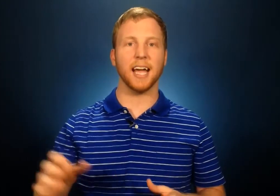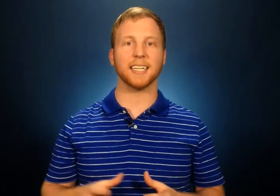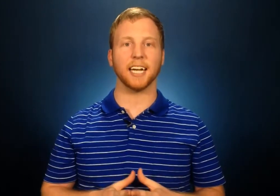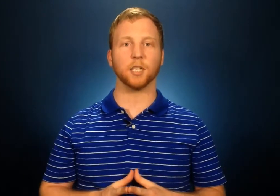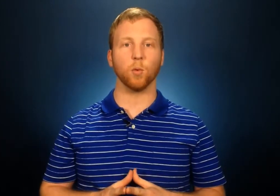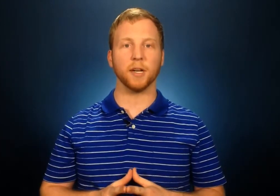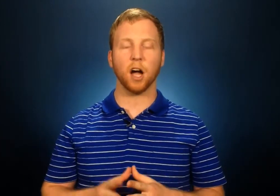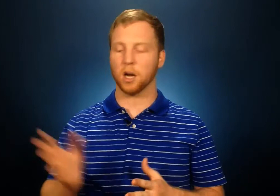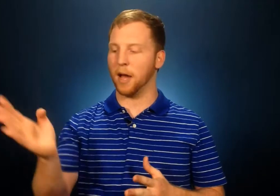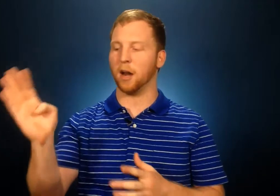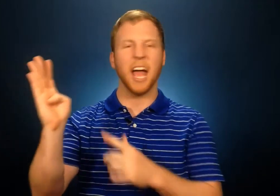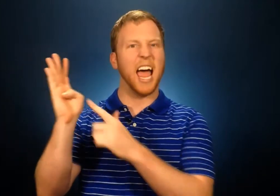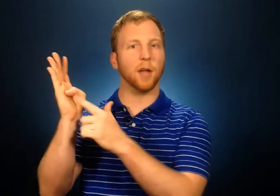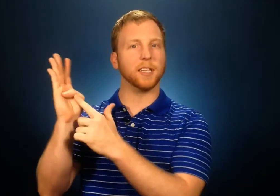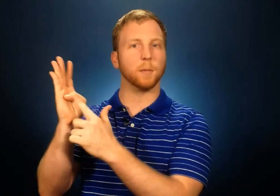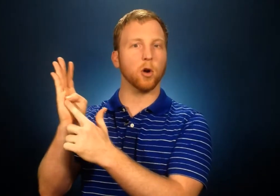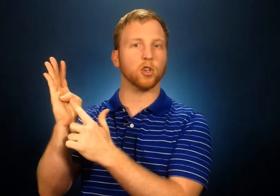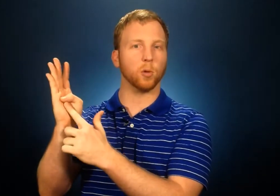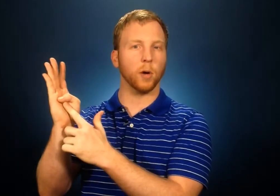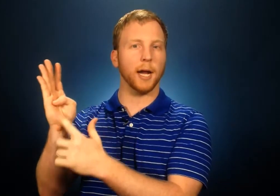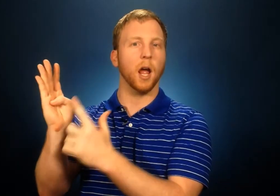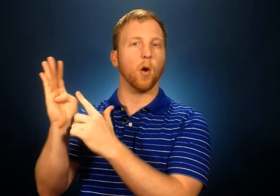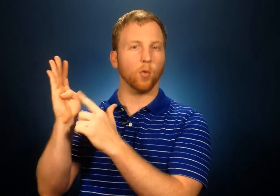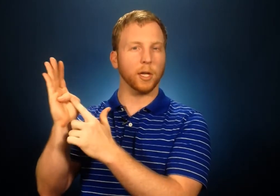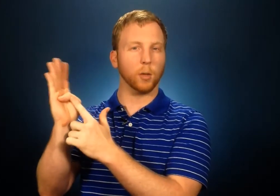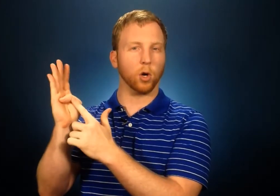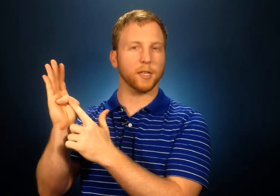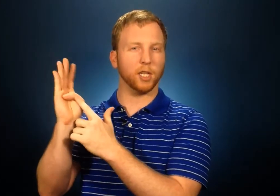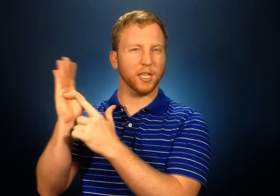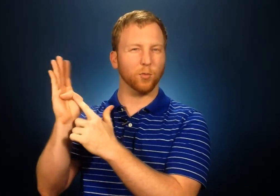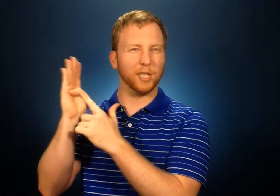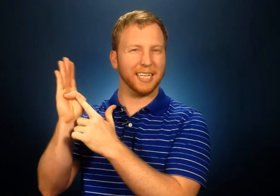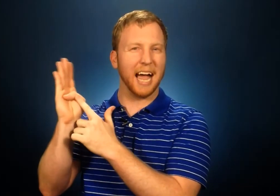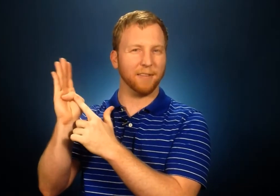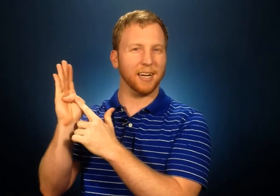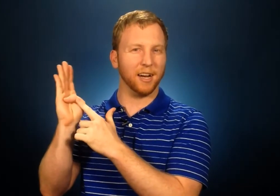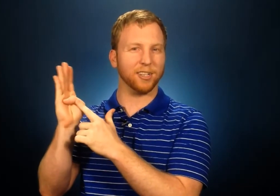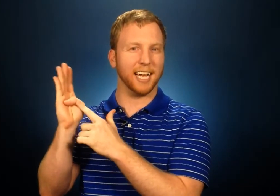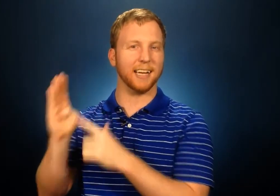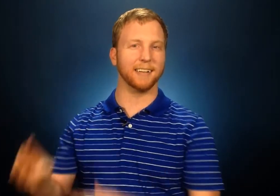next section when we talk about how this emotional brain really works so you can really dive in and understand it.